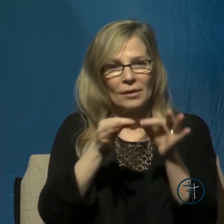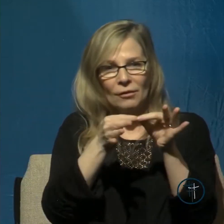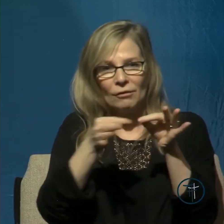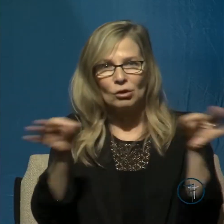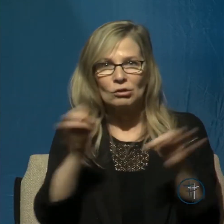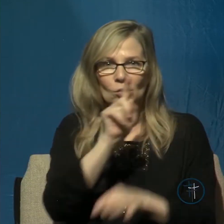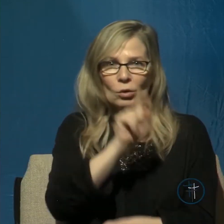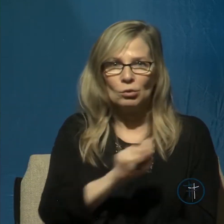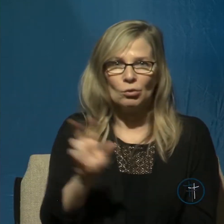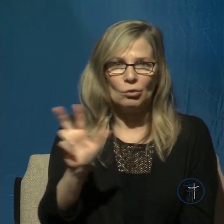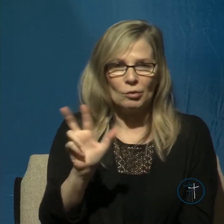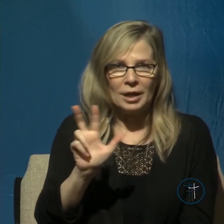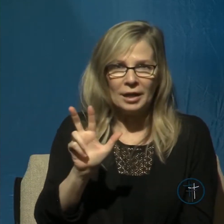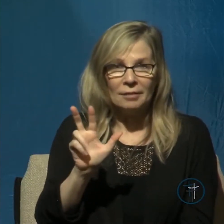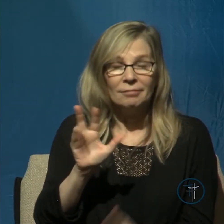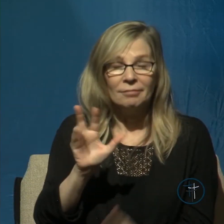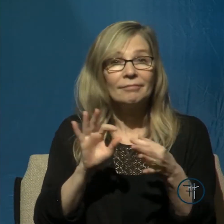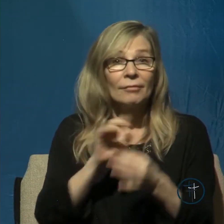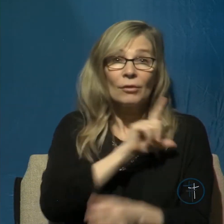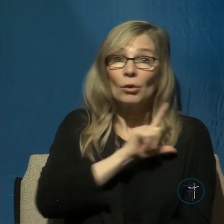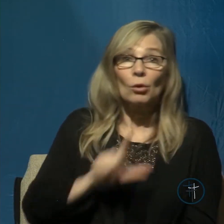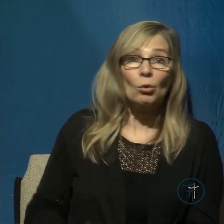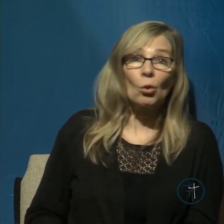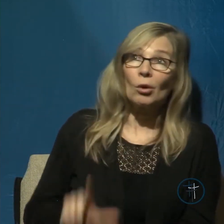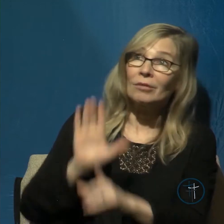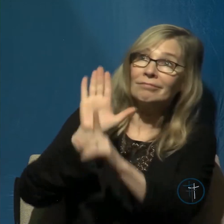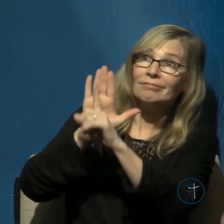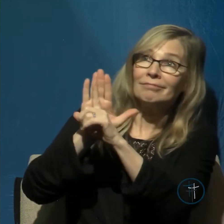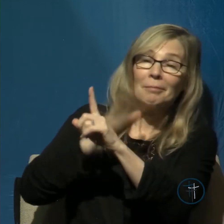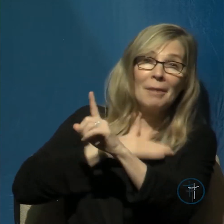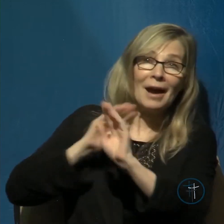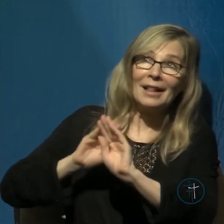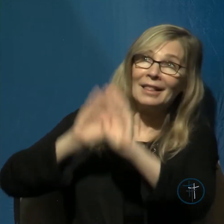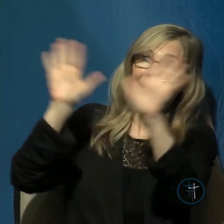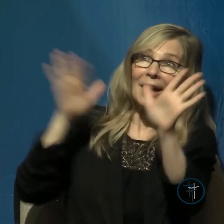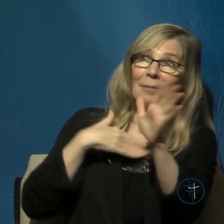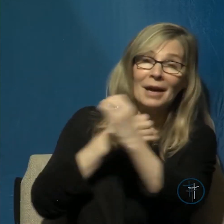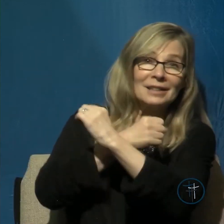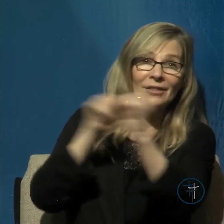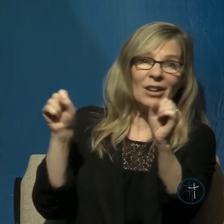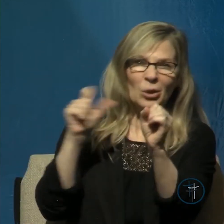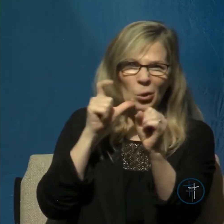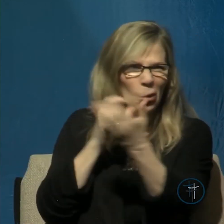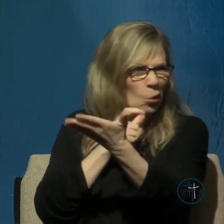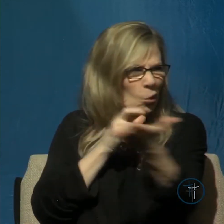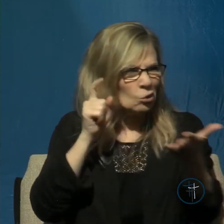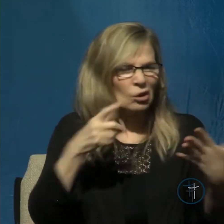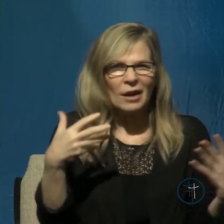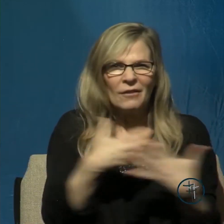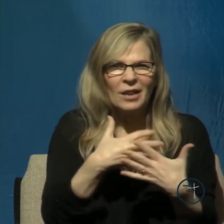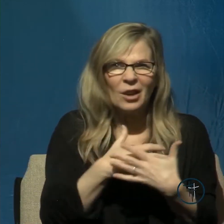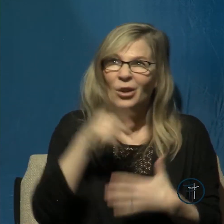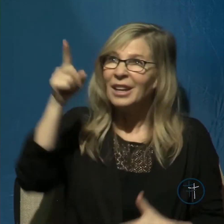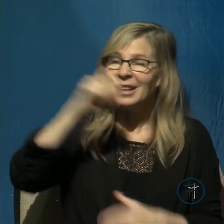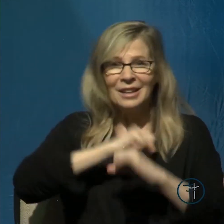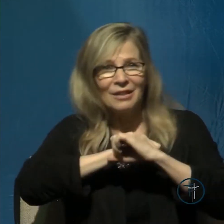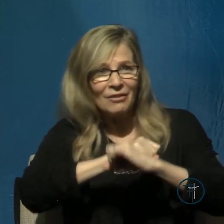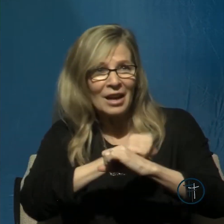3. He says, Lord is my light and my salvation. Whom shall I fear? The Lord is the defense of my life. Whom shall I dread?